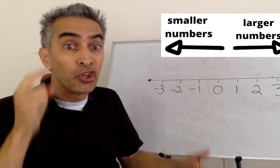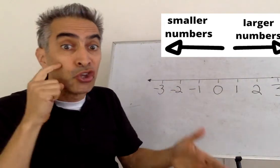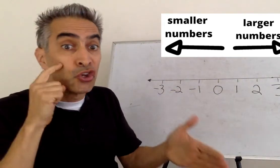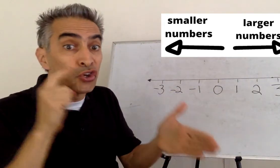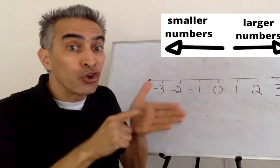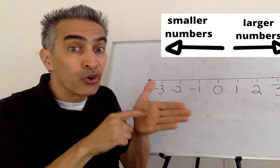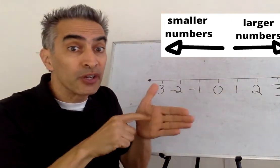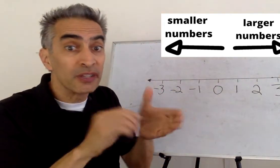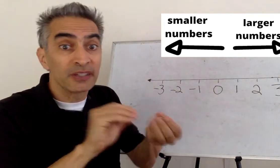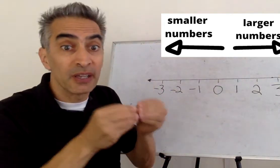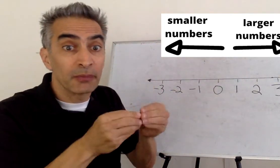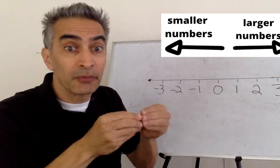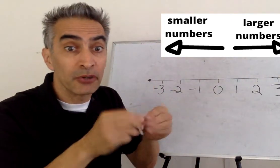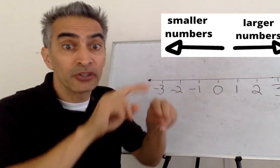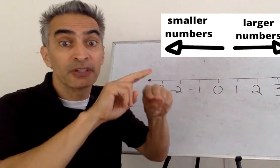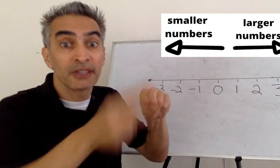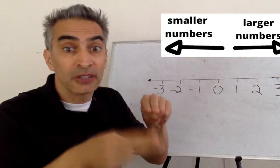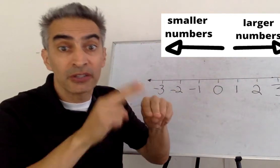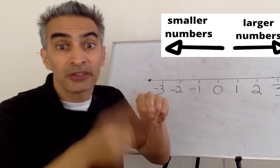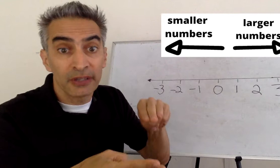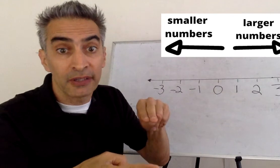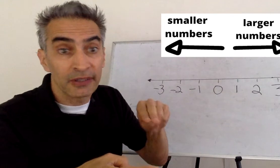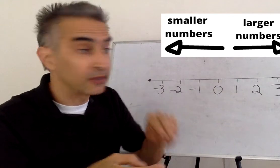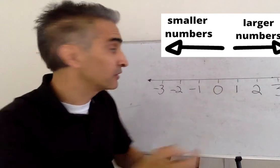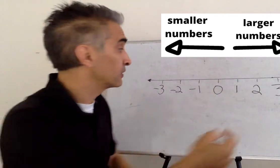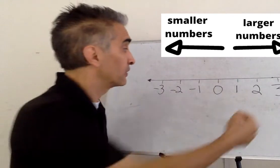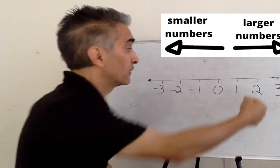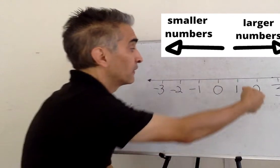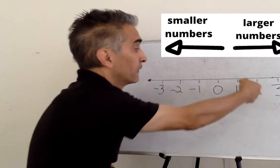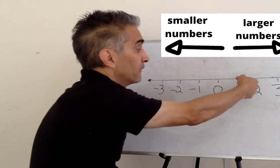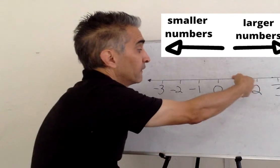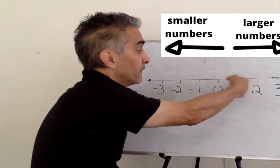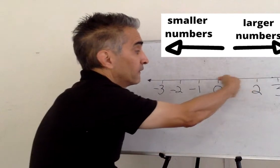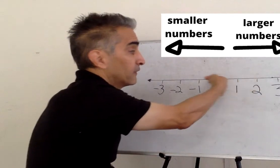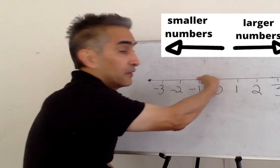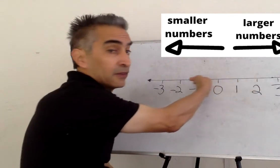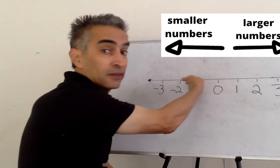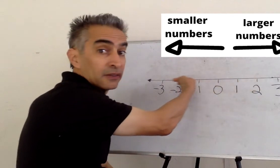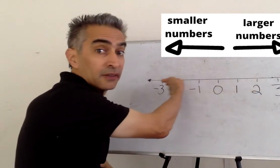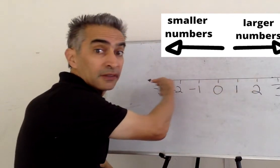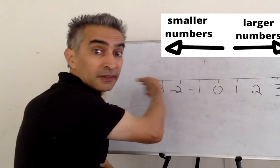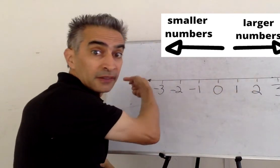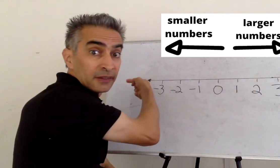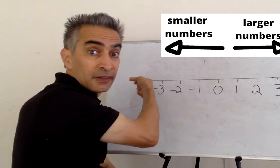And notice that the numbers become smaller and smaller as you go to the left.